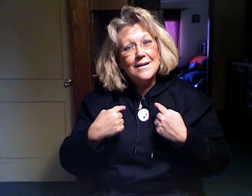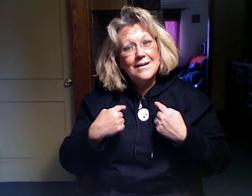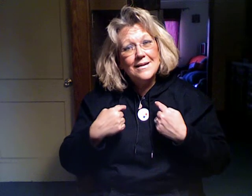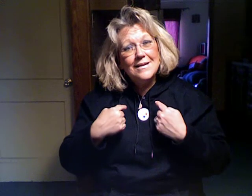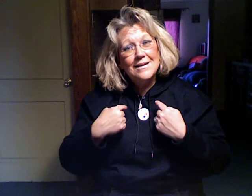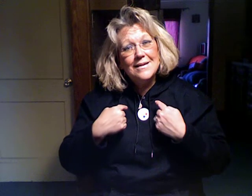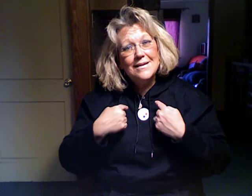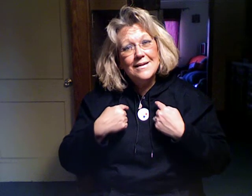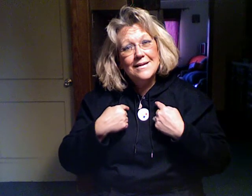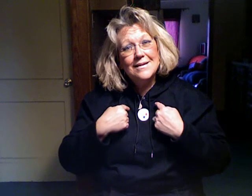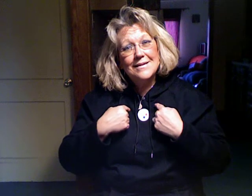For me